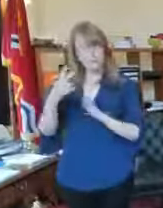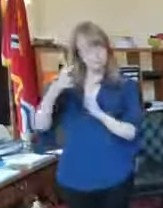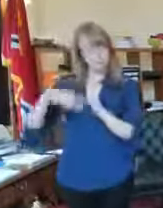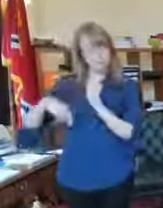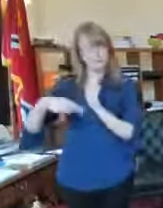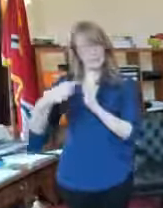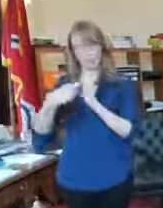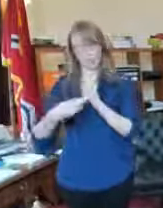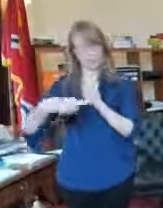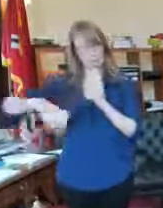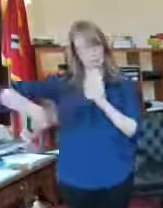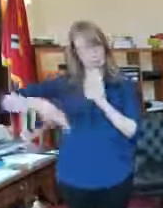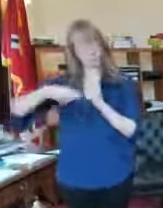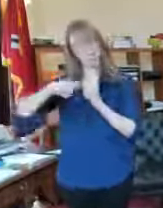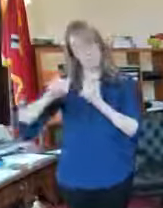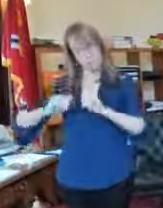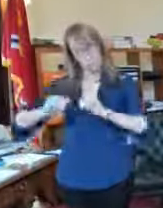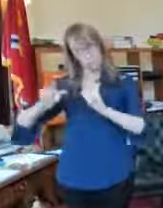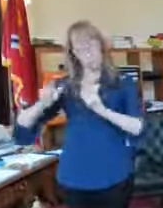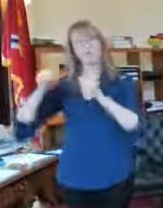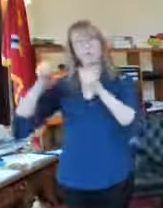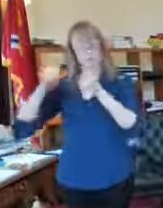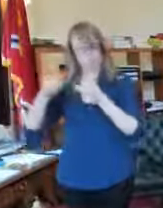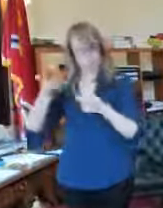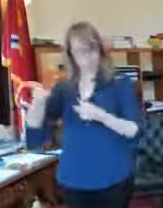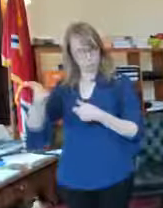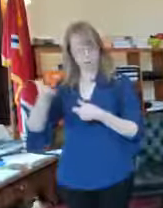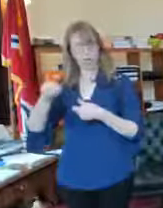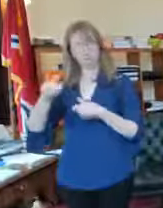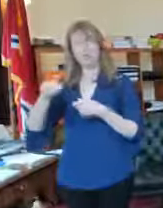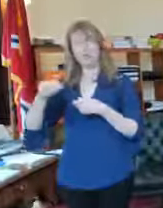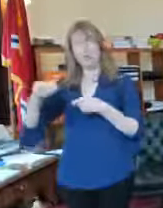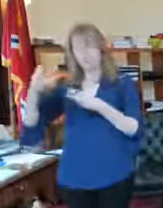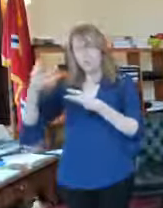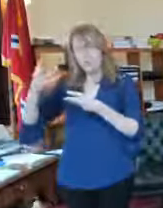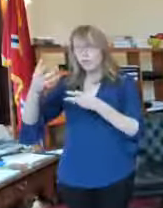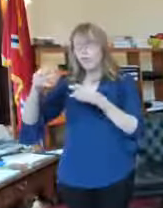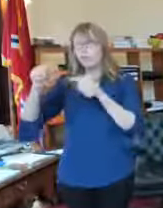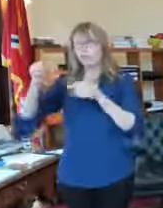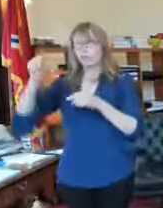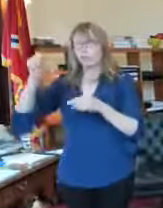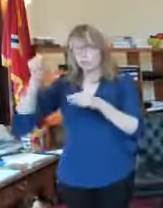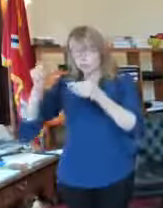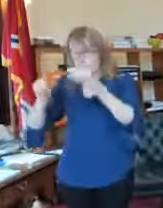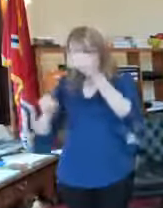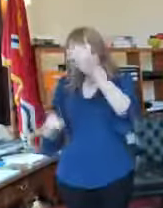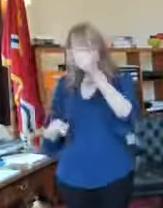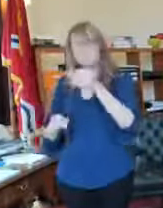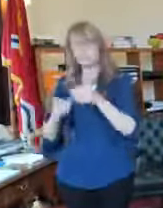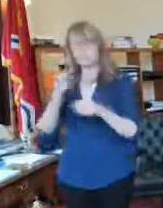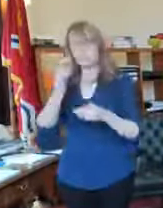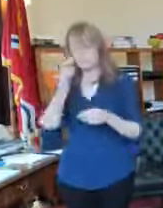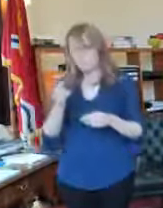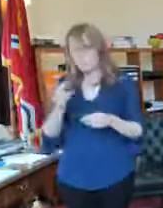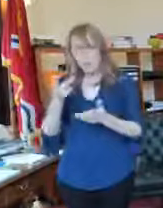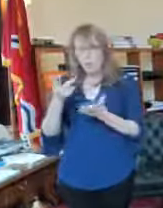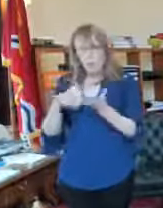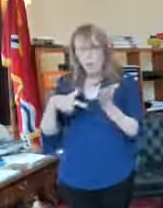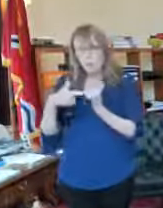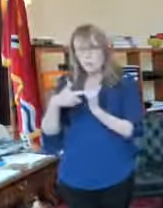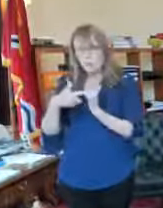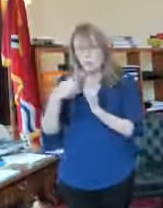online just go right on the city's web page it's right on the home page and what you will see our guidelines for reopening